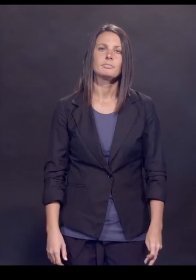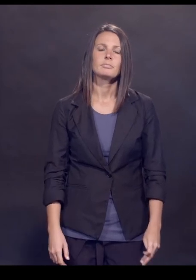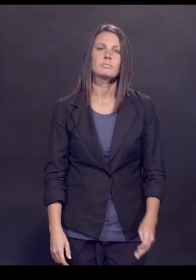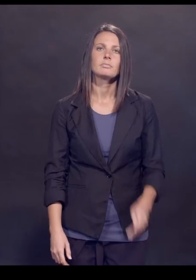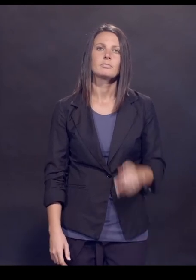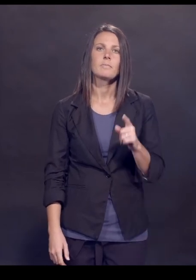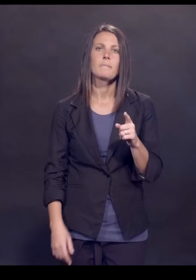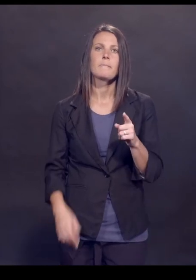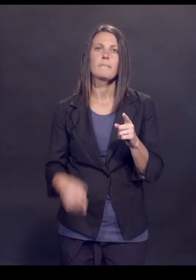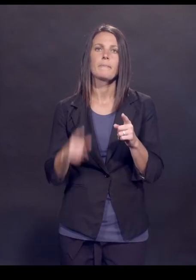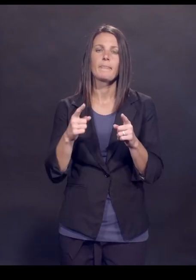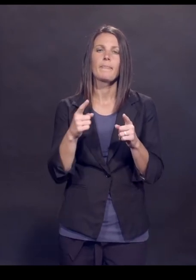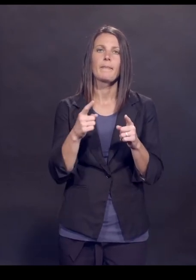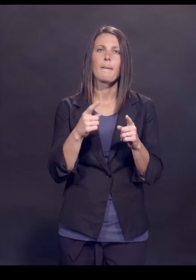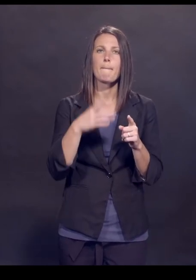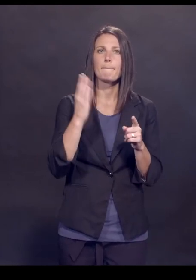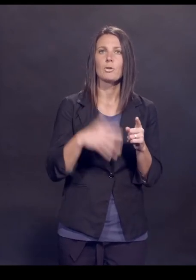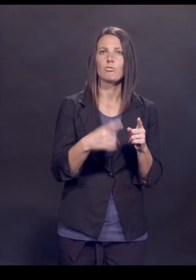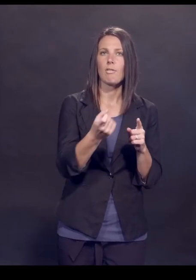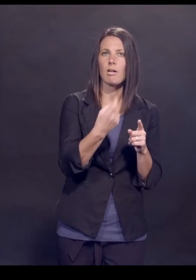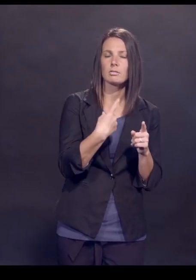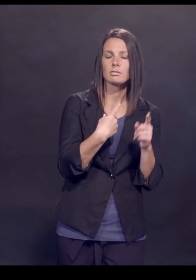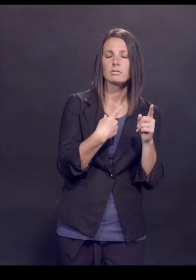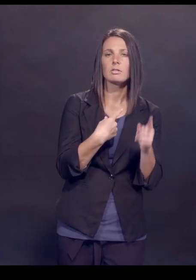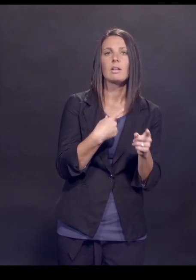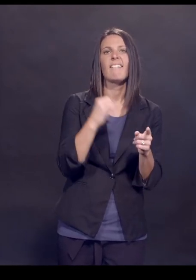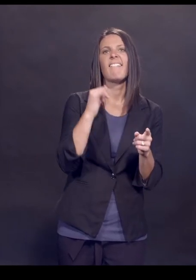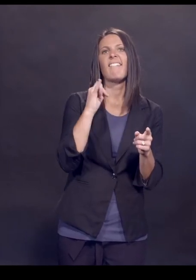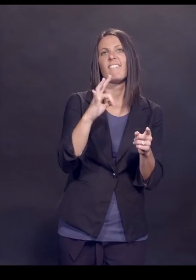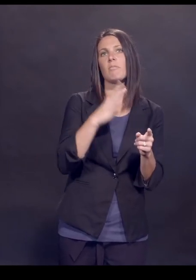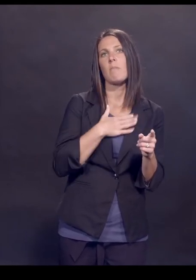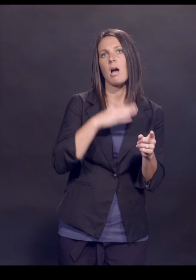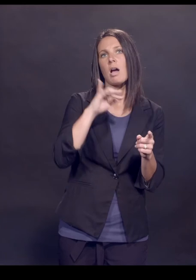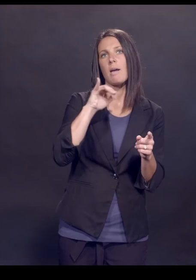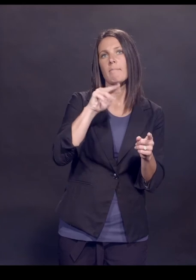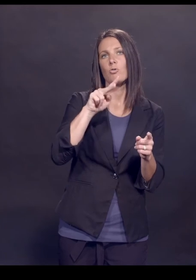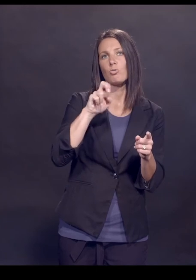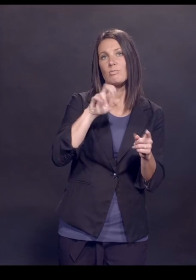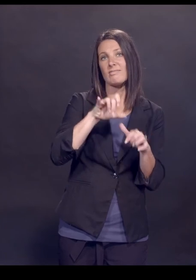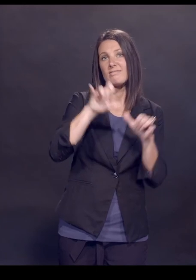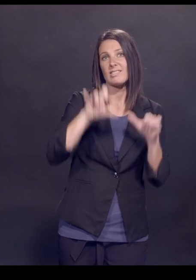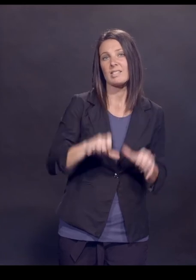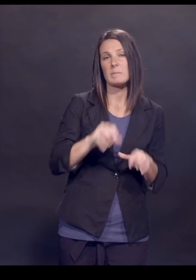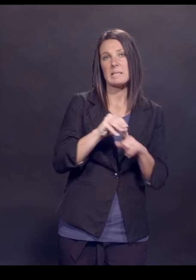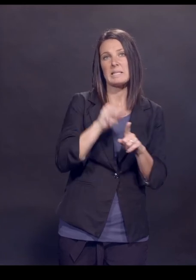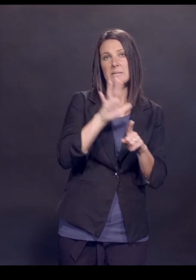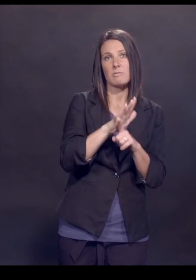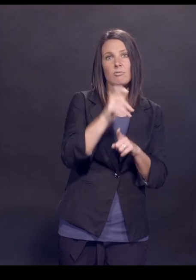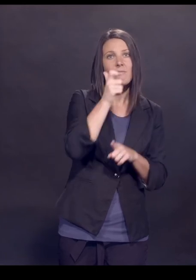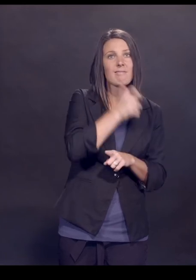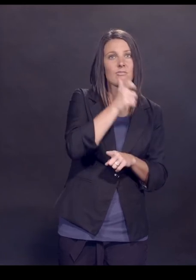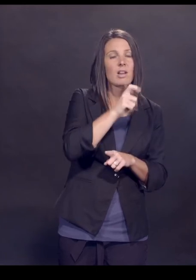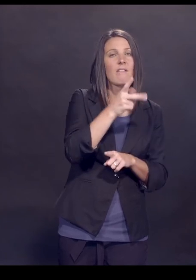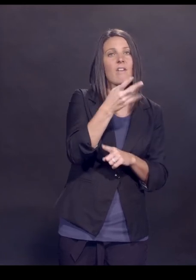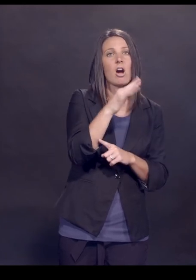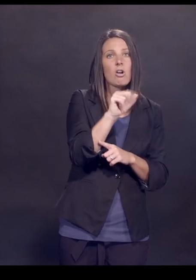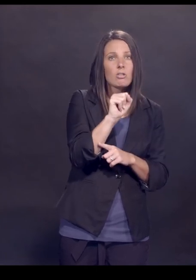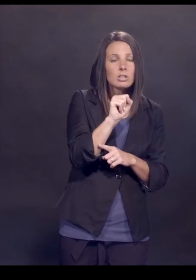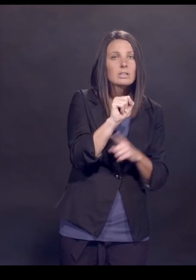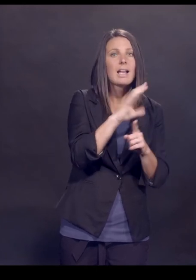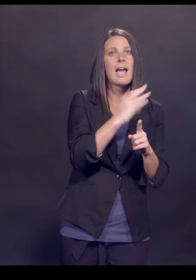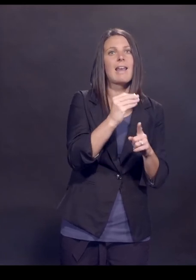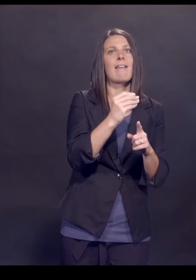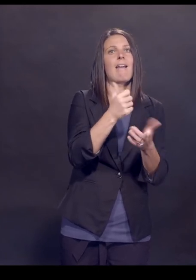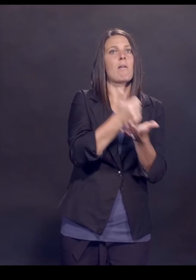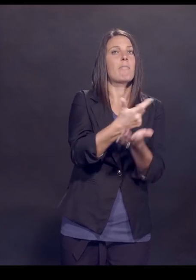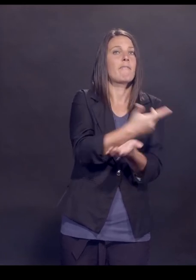So the first is from a person who says, if my immune system is exposed daily to the virus and with the help of the